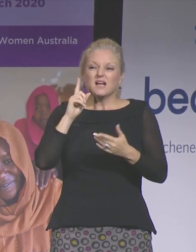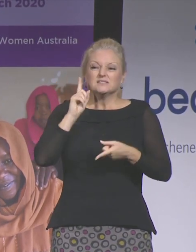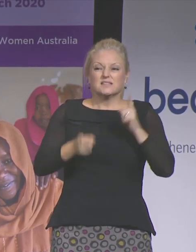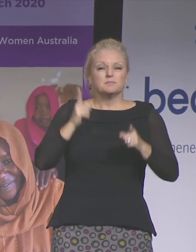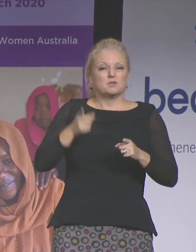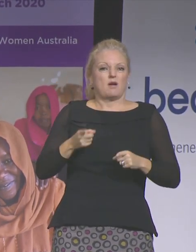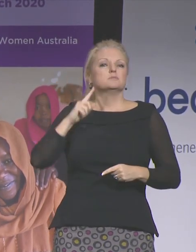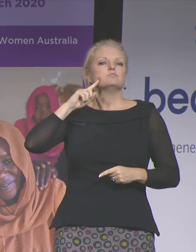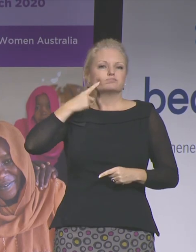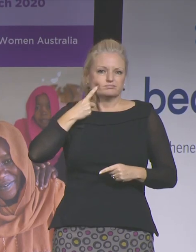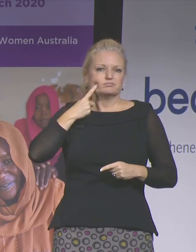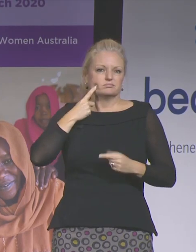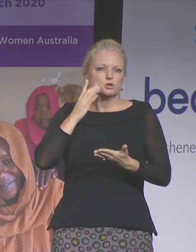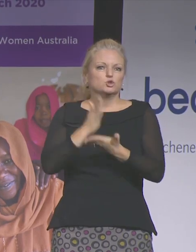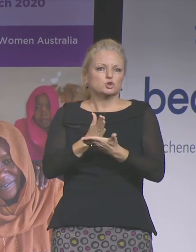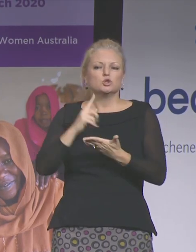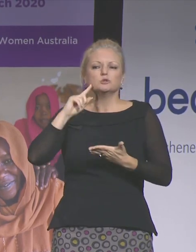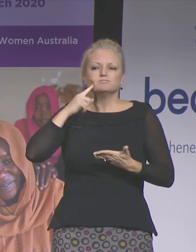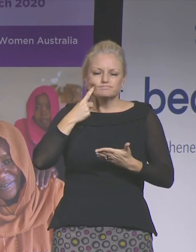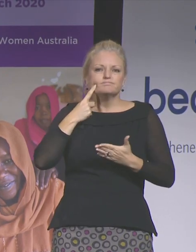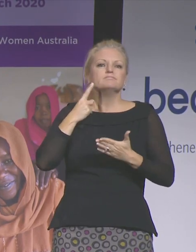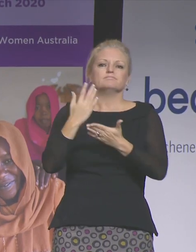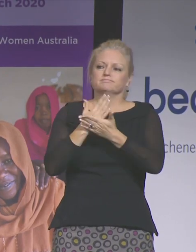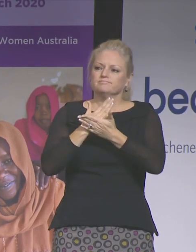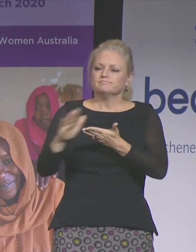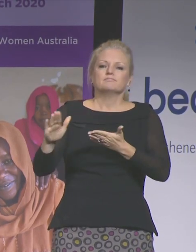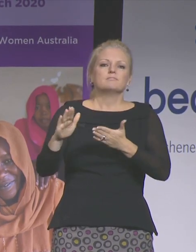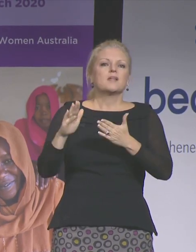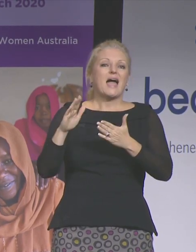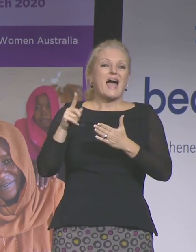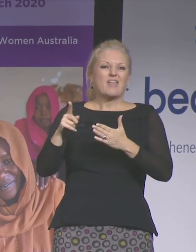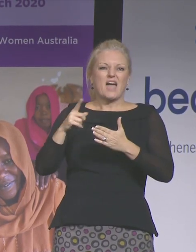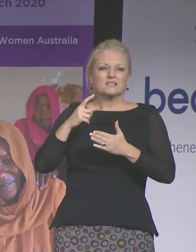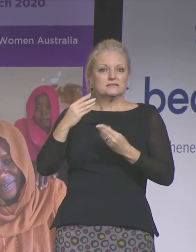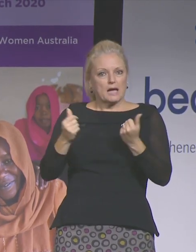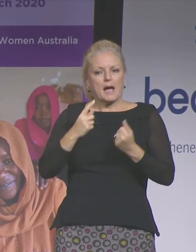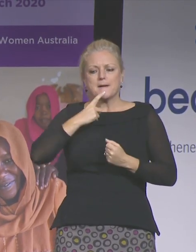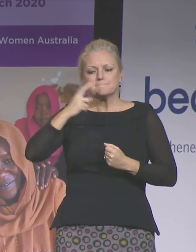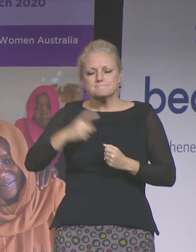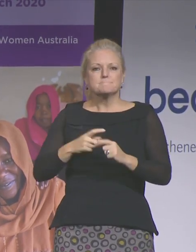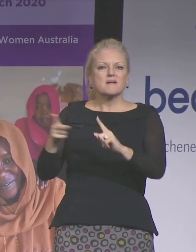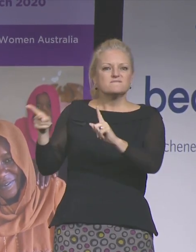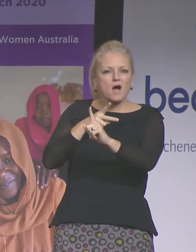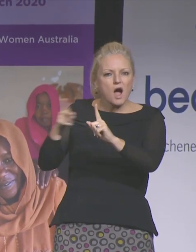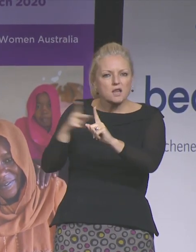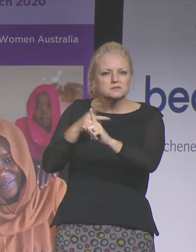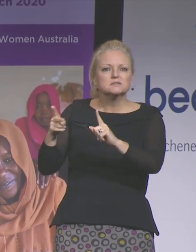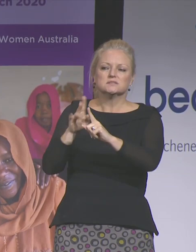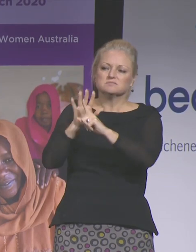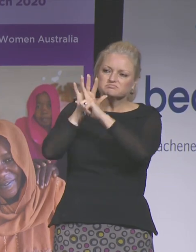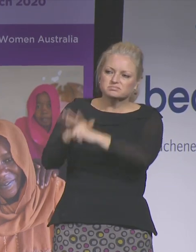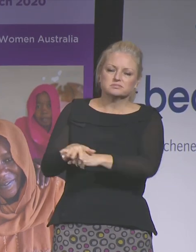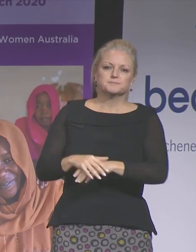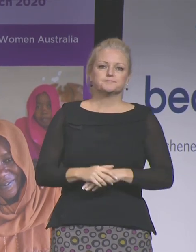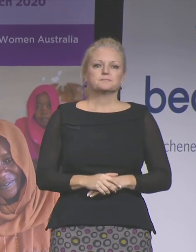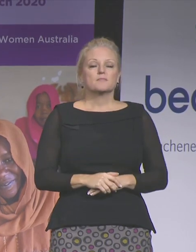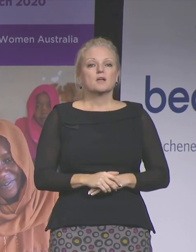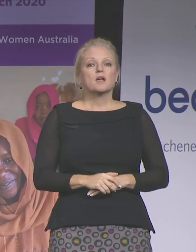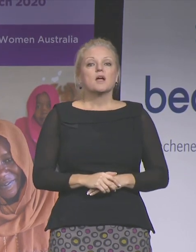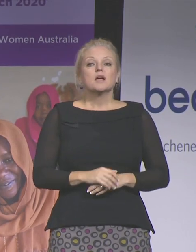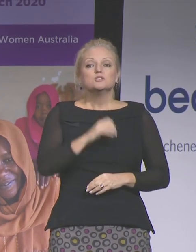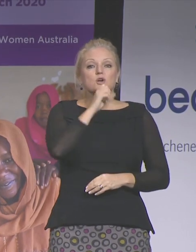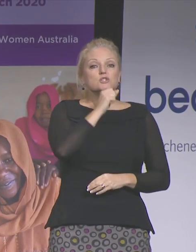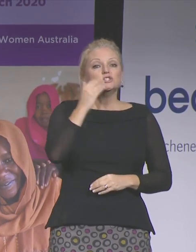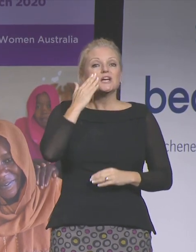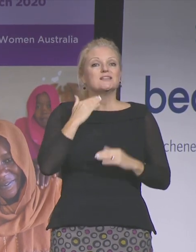marginalization, to extreme forms of violence and femicide. Gender inequality, which is the